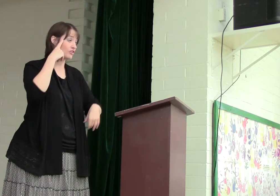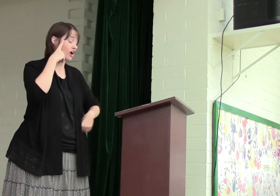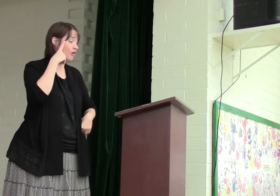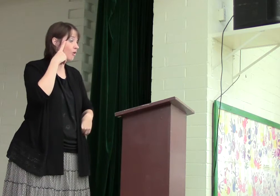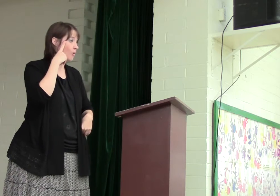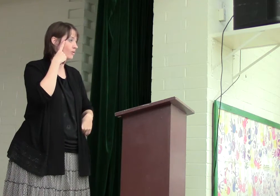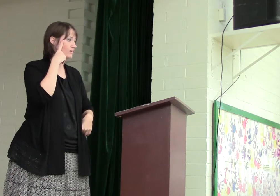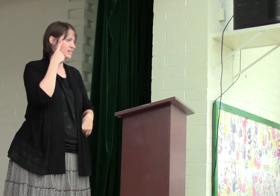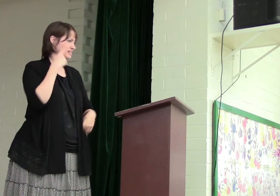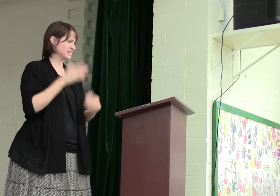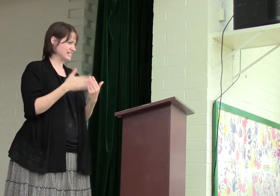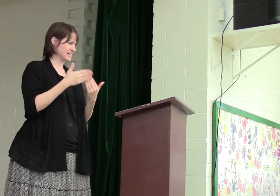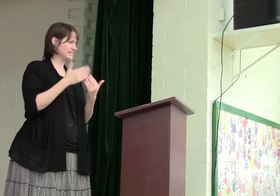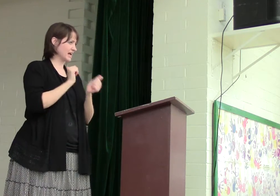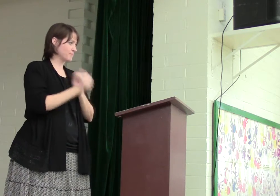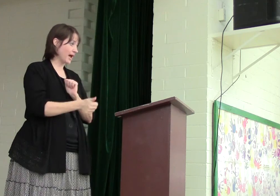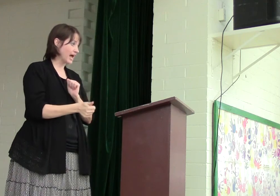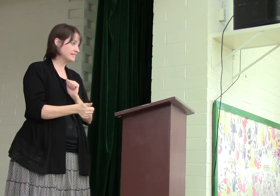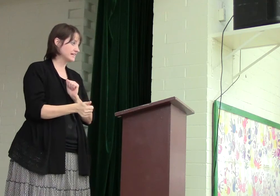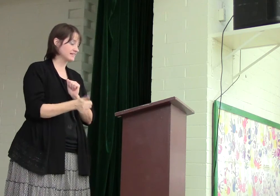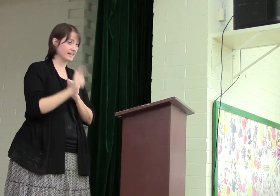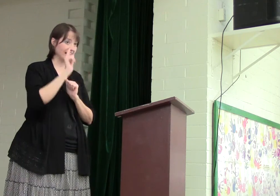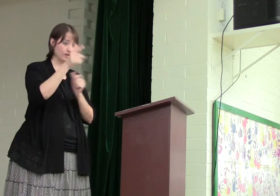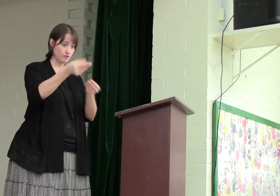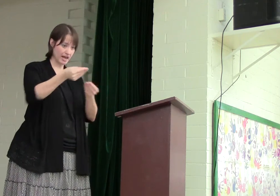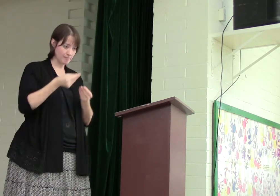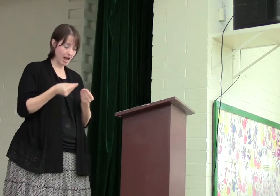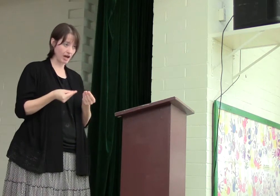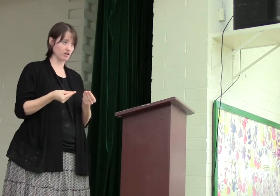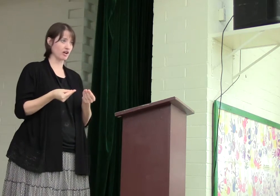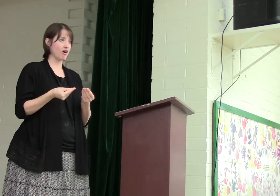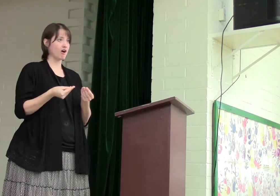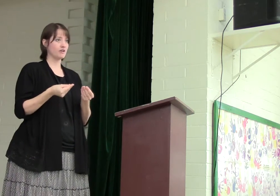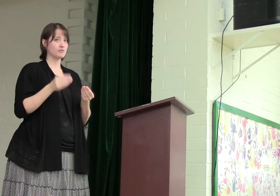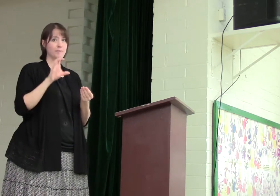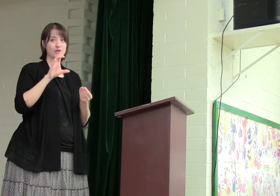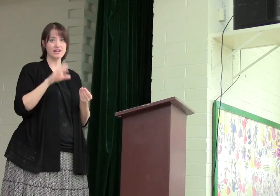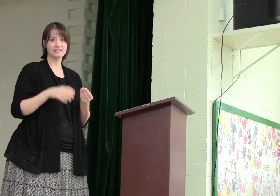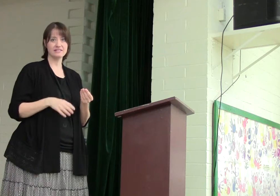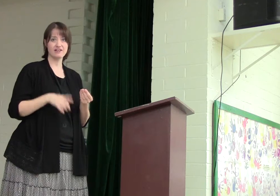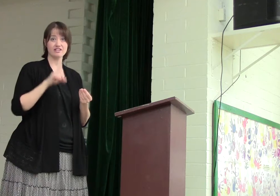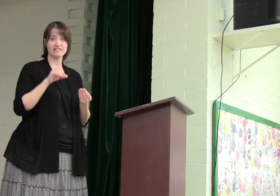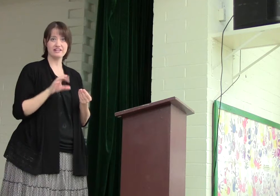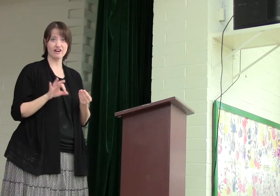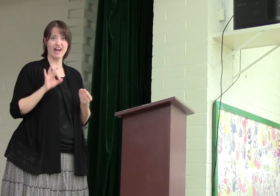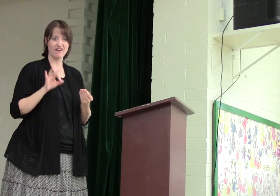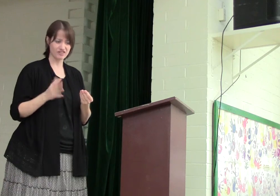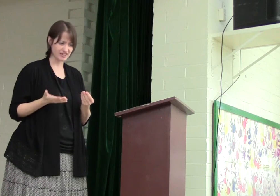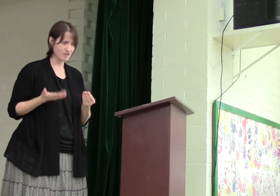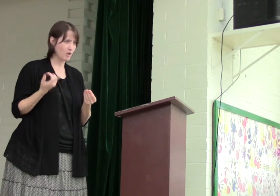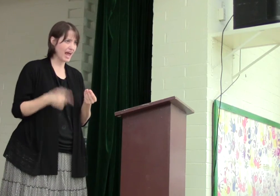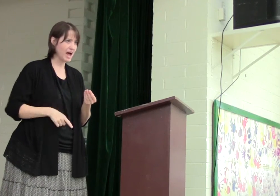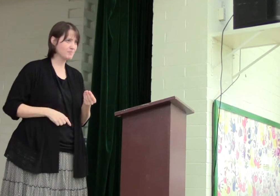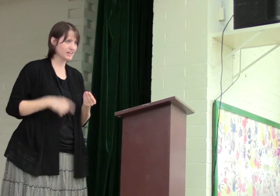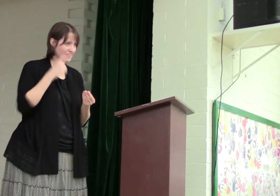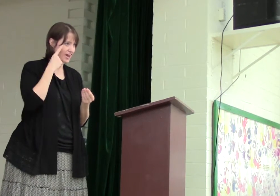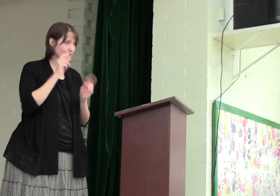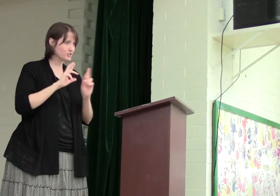thought, oh, this is easy, I can pass this, and then later you get it back and you go, maybe you got a C or a D or an F. What happened? I thought I was